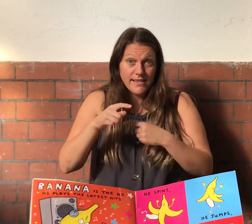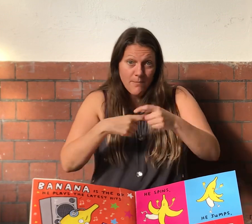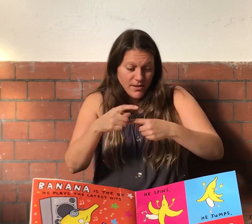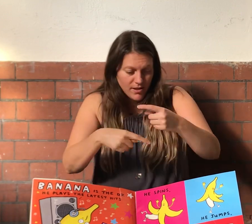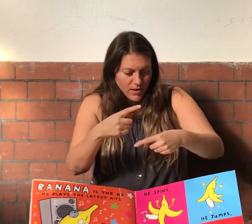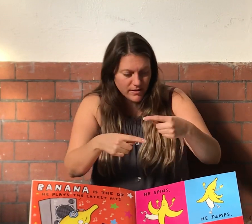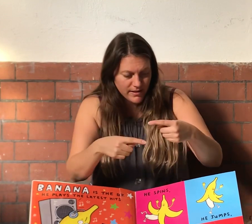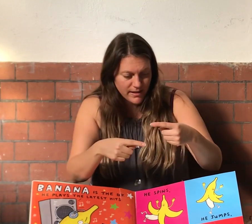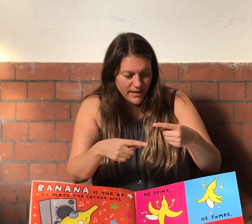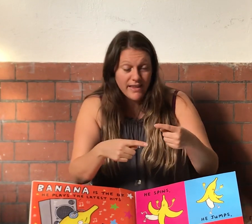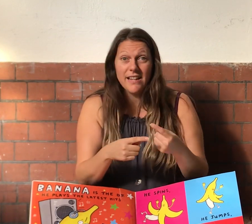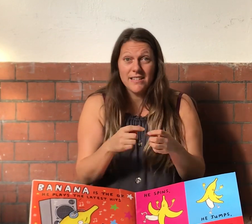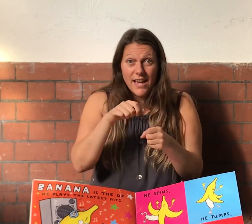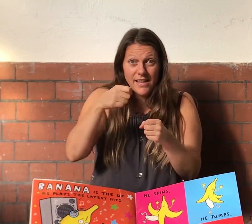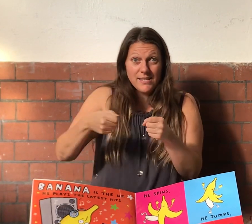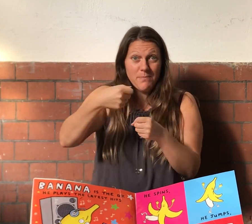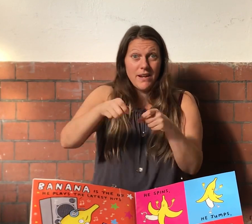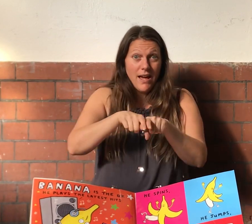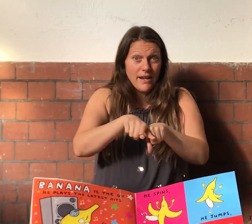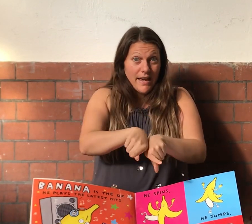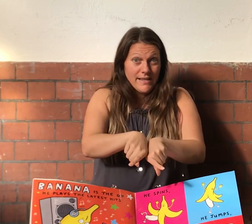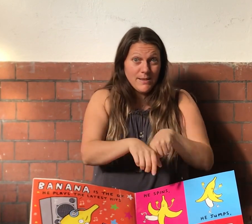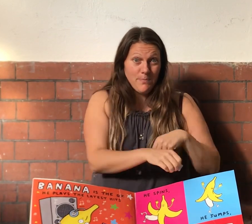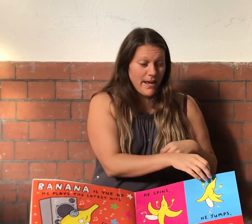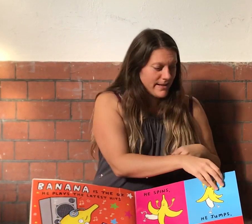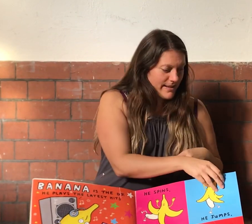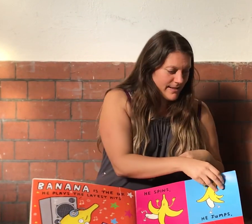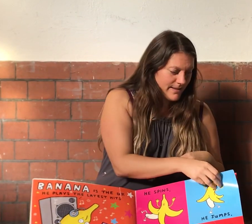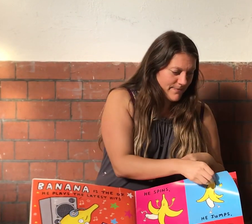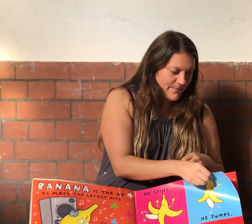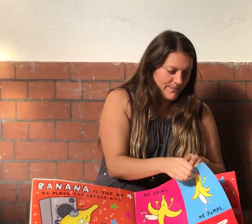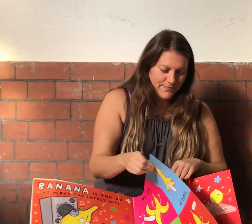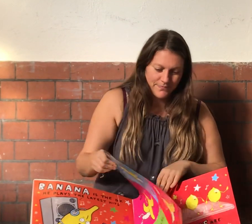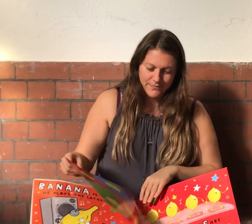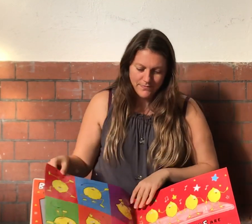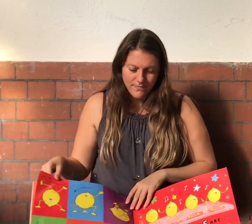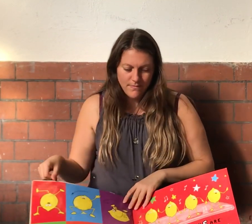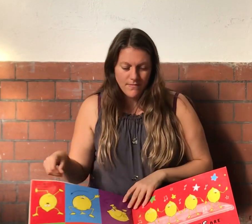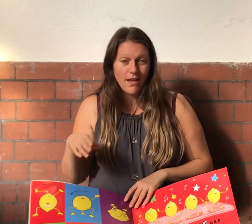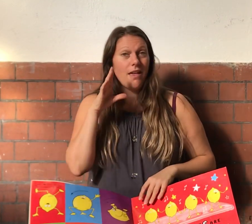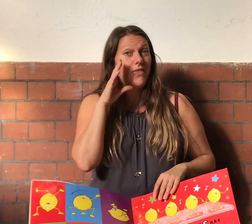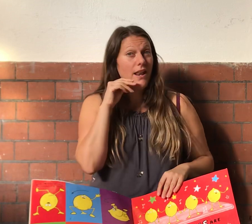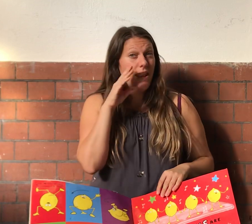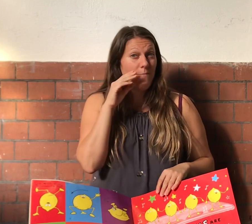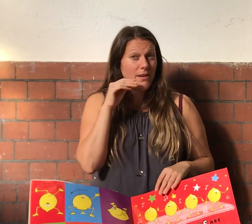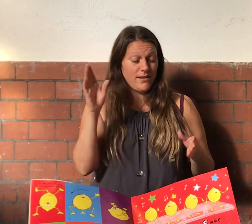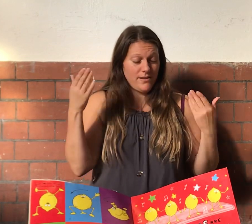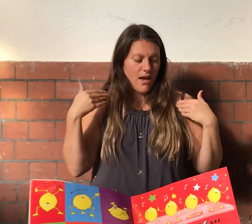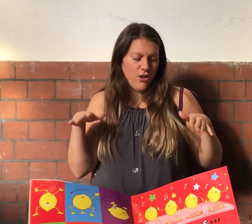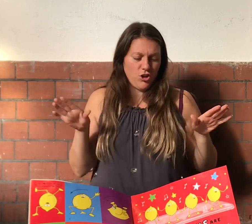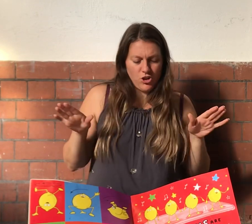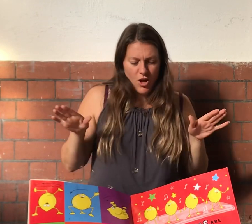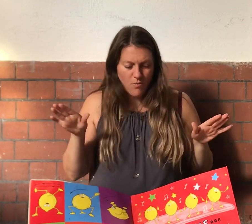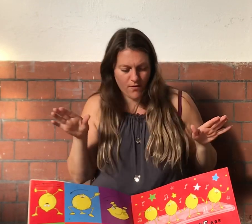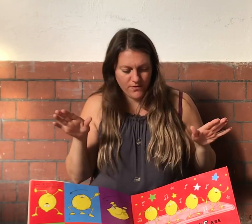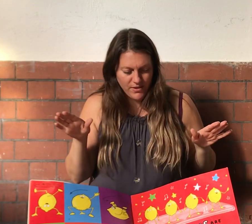somersaults and does Banana Splits. The lemons are the show-offs.